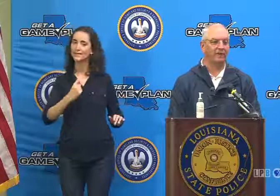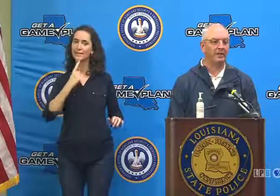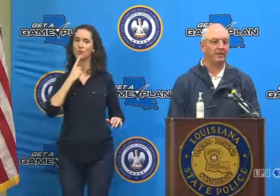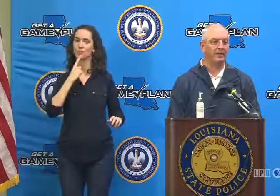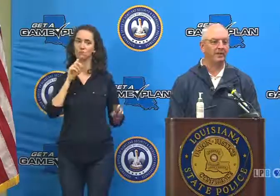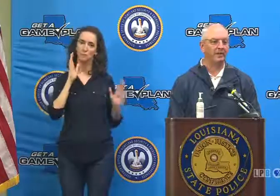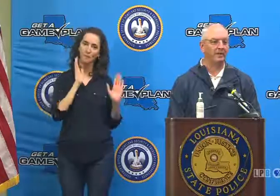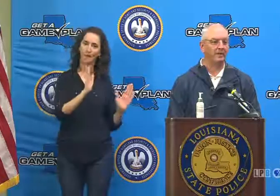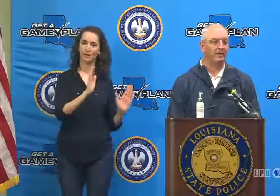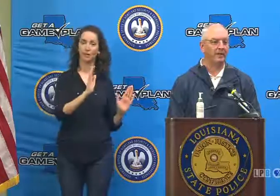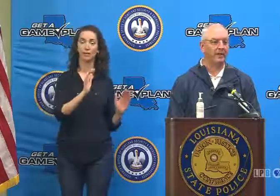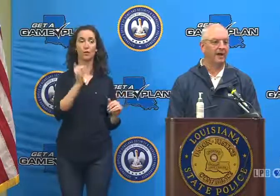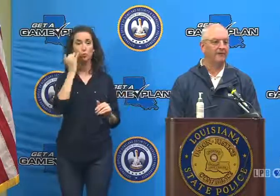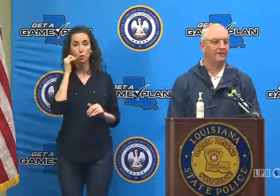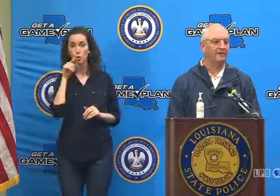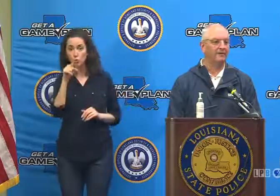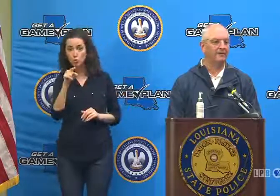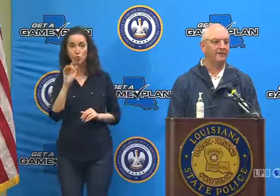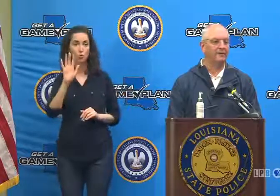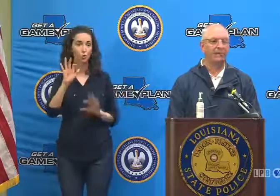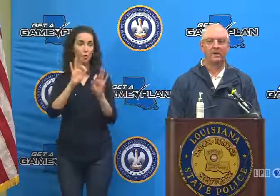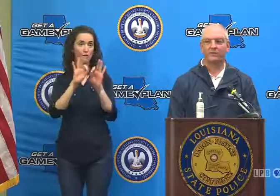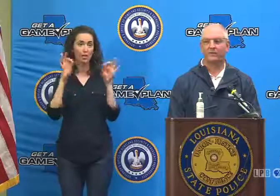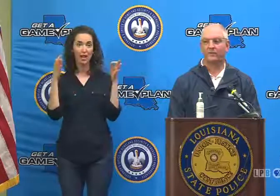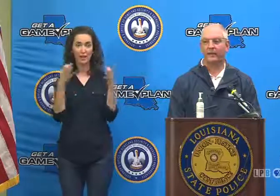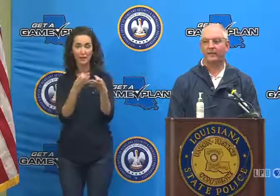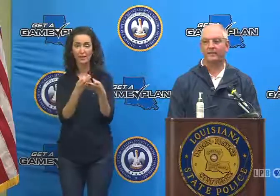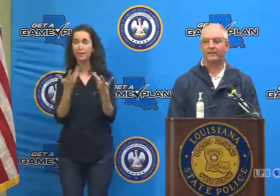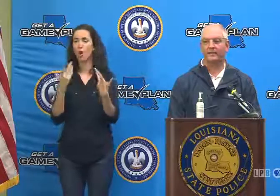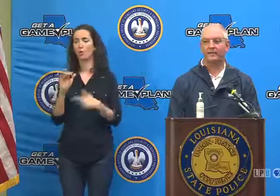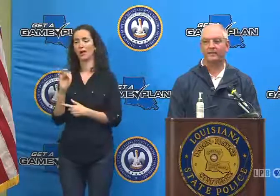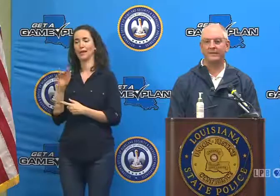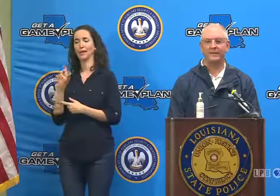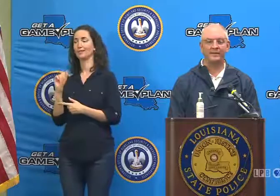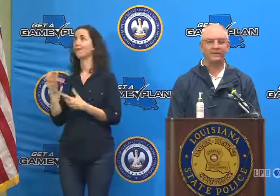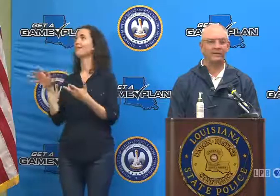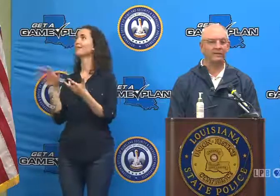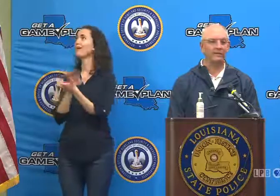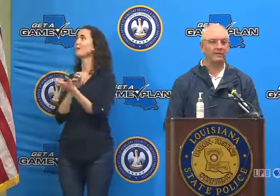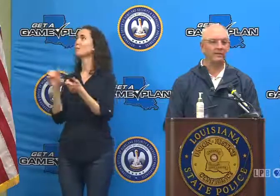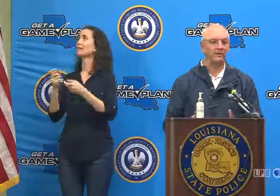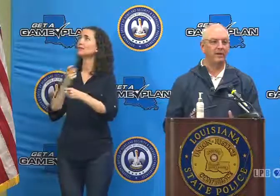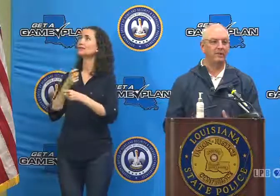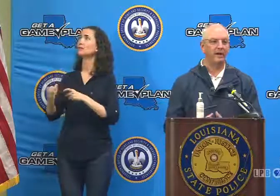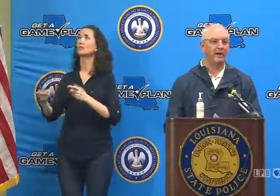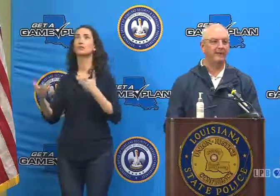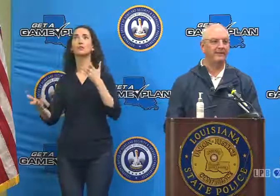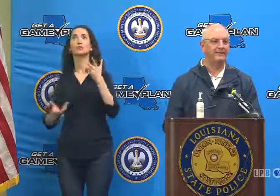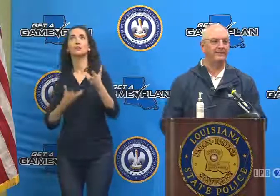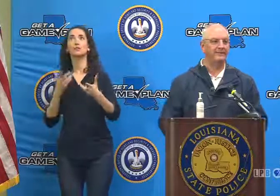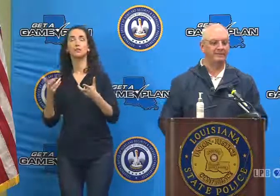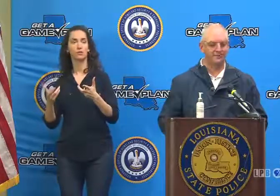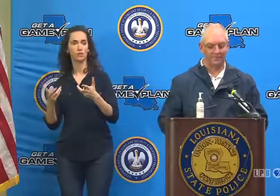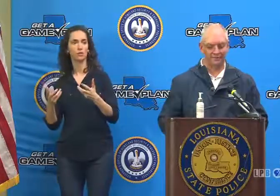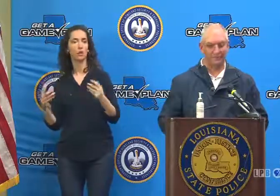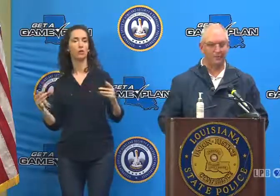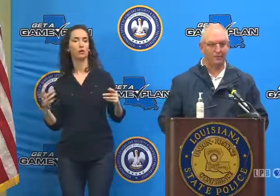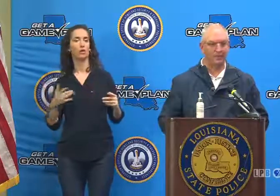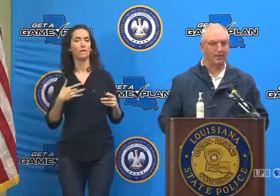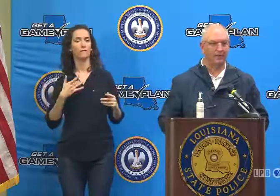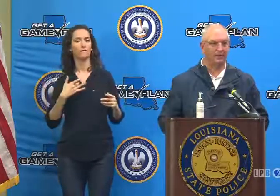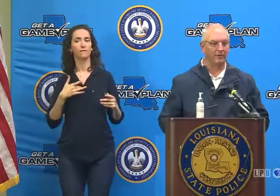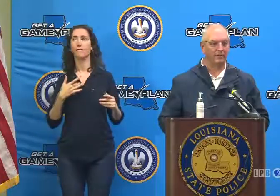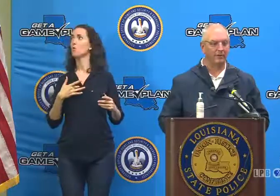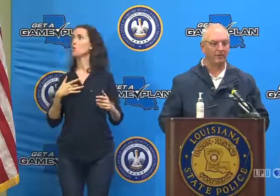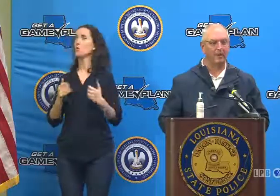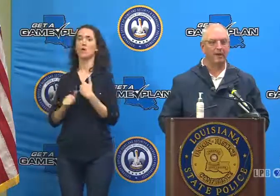your family are not fully recovered from Ida, then then you have a heightened sense of vulnerability